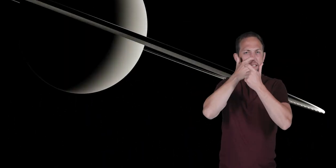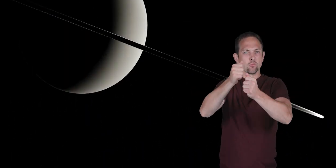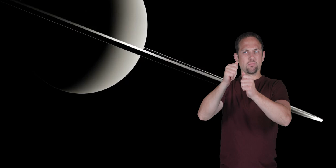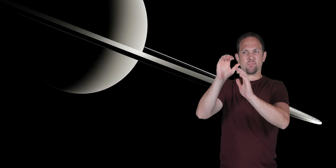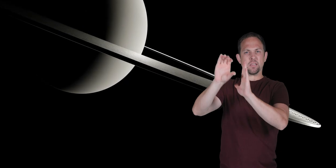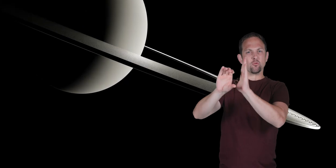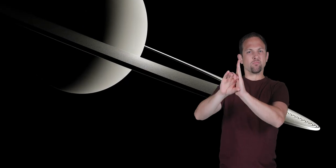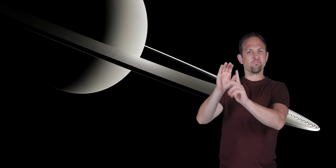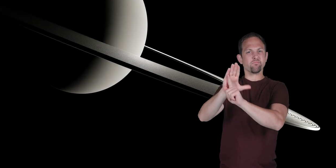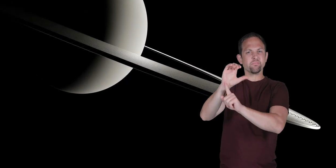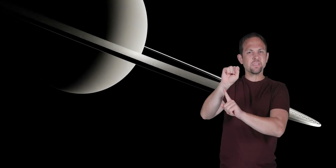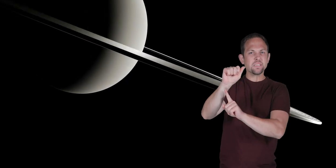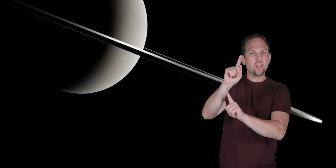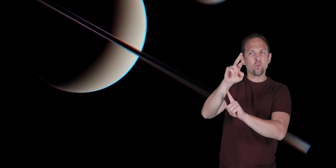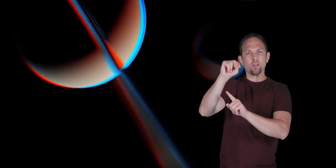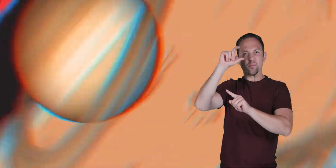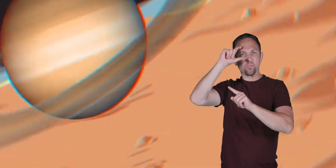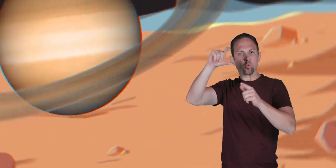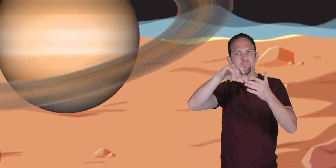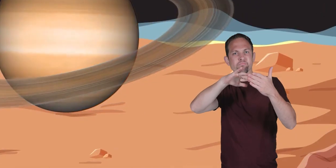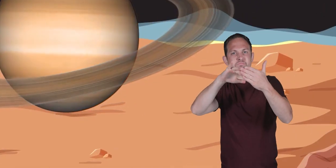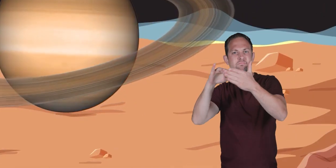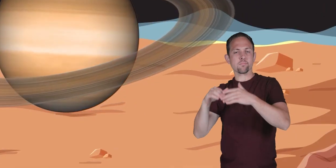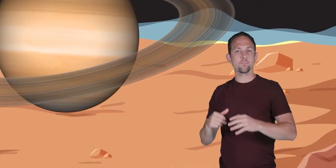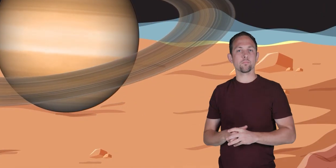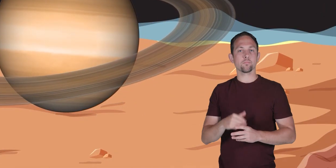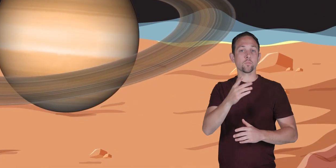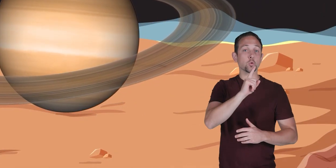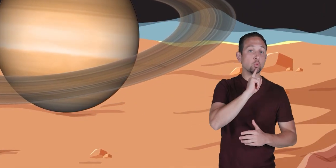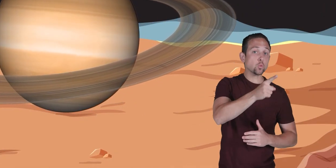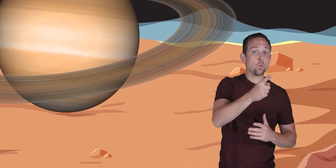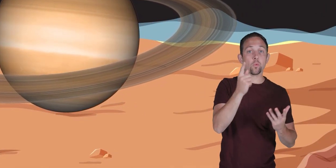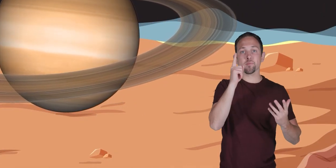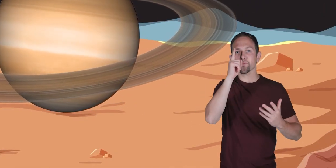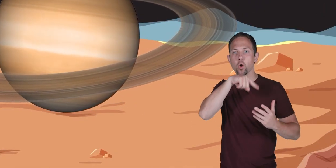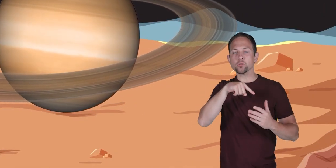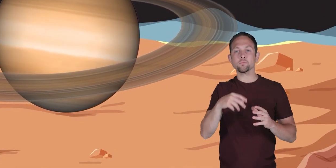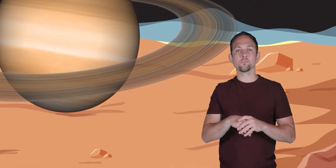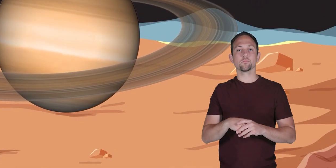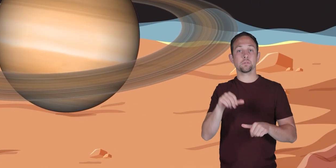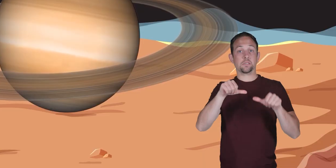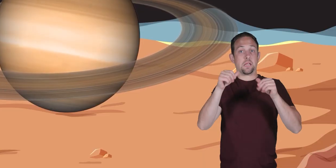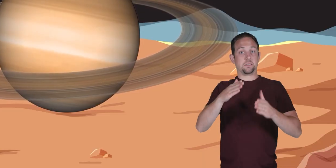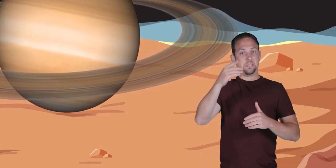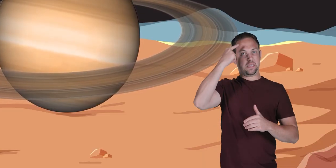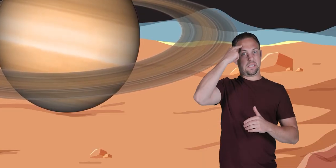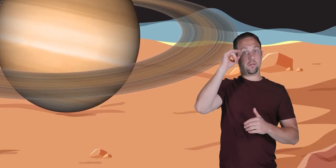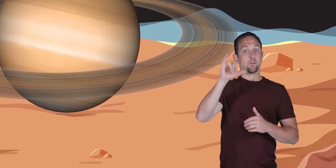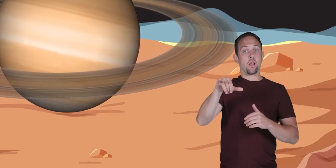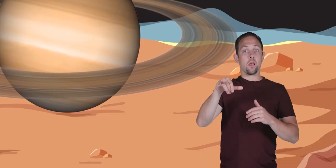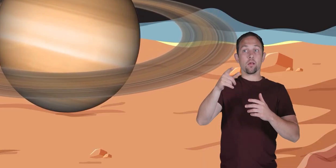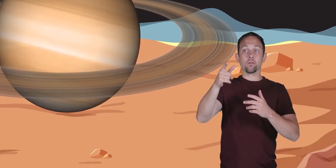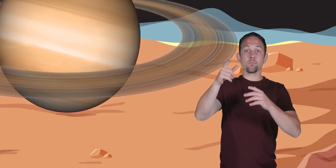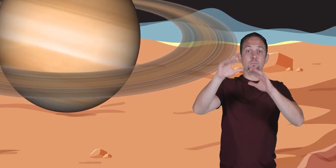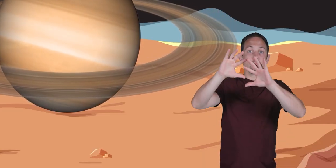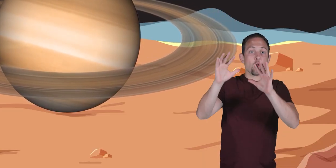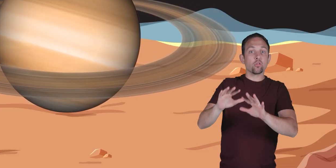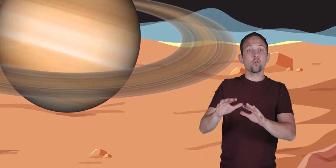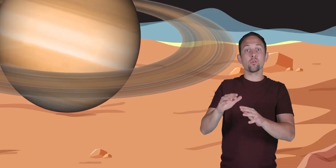and its moons true or false scientists think that conditions on Saturn might support